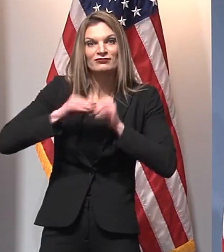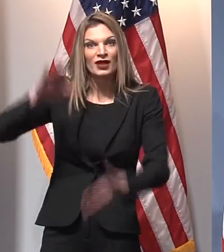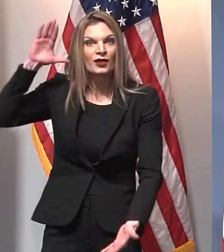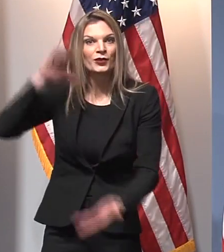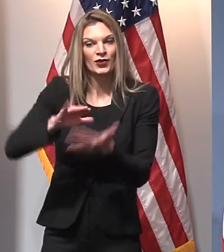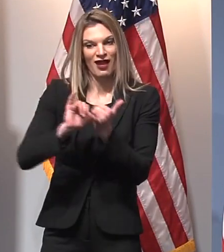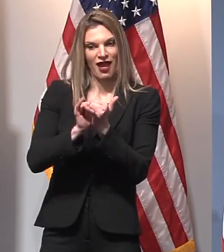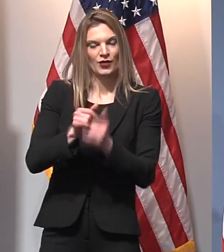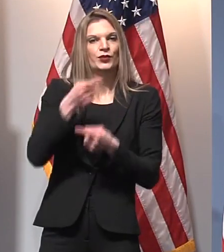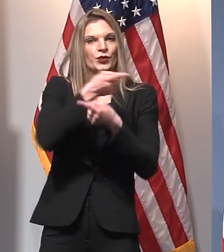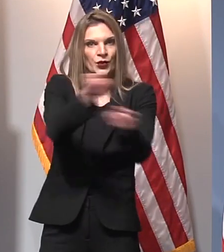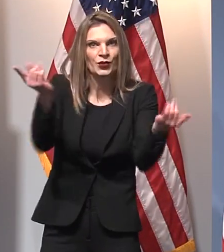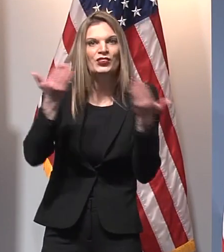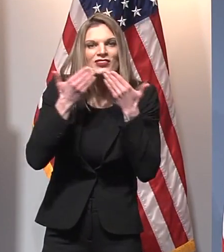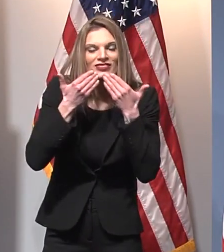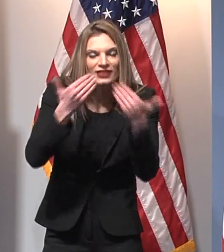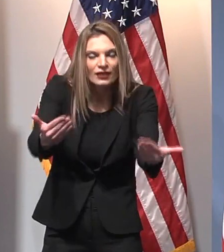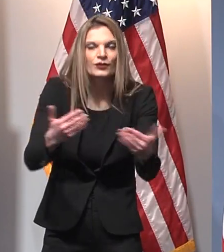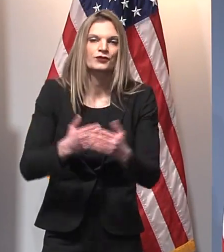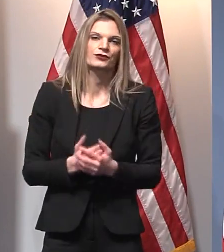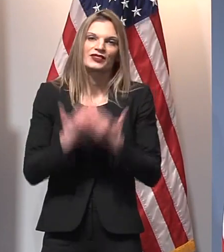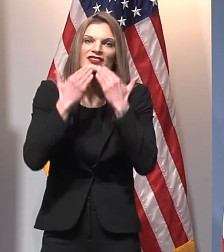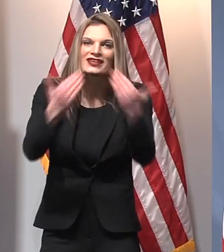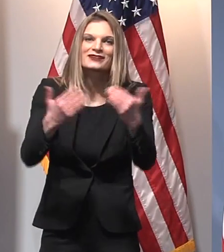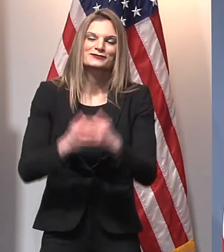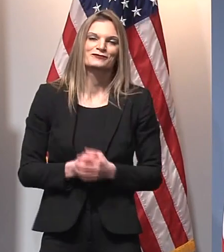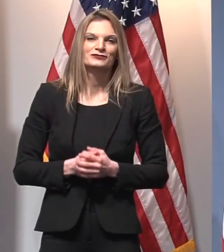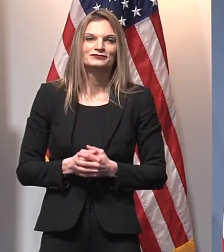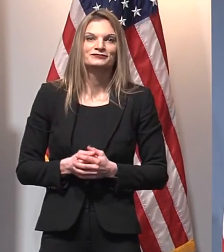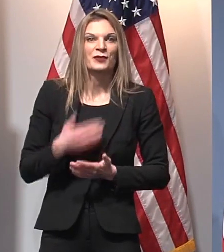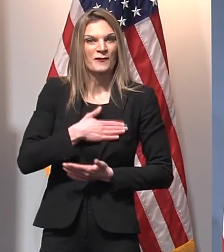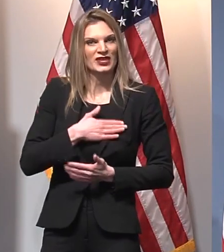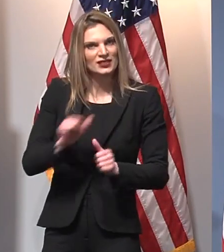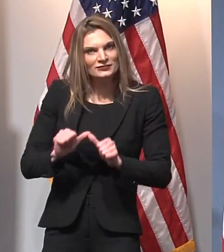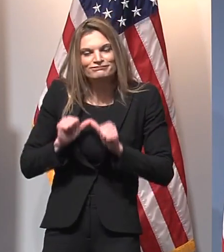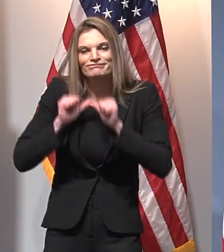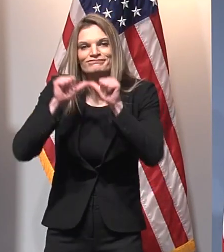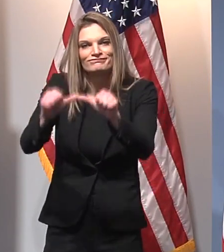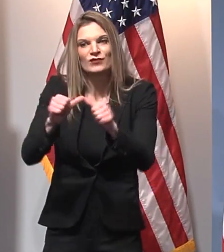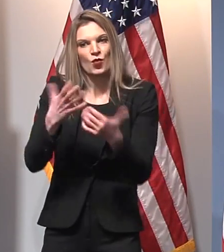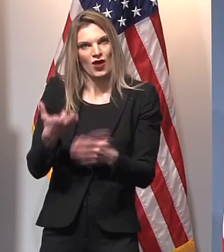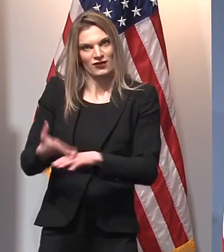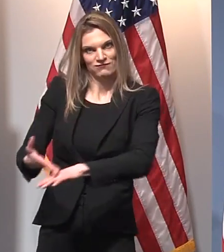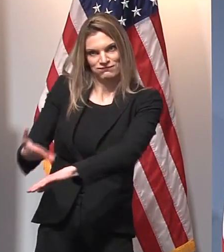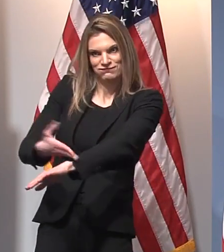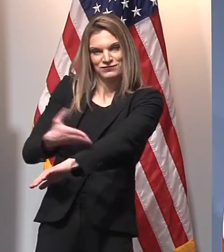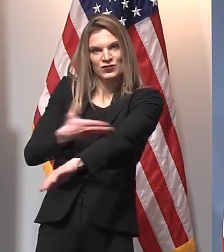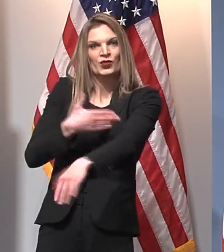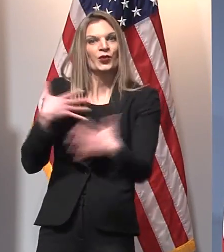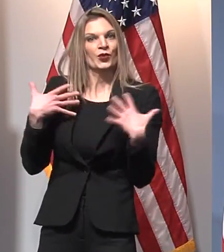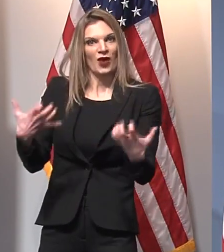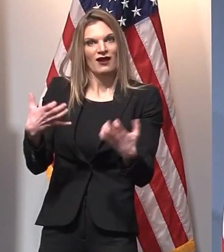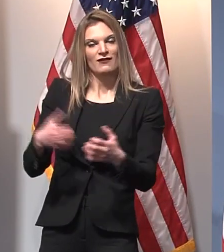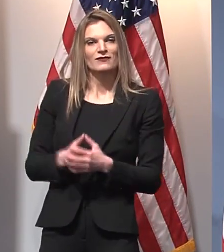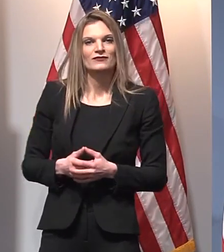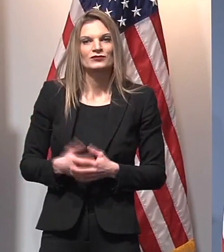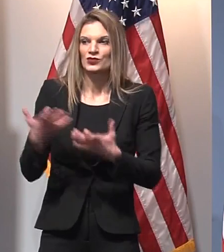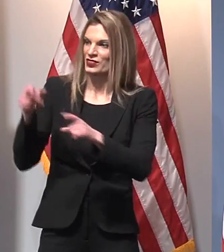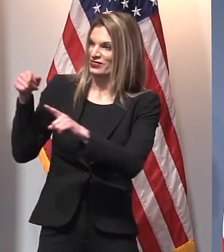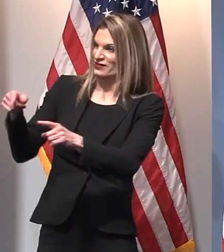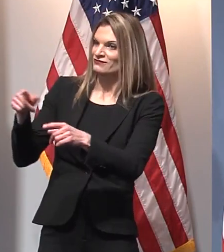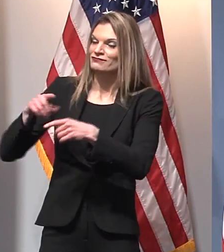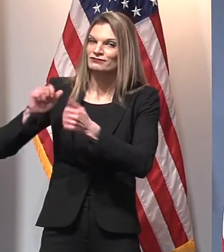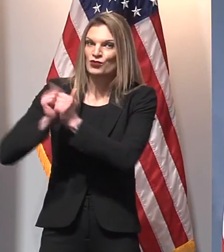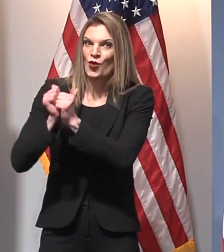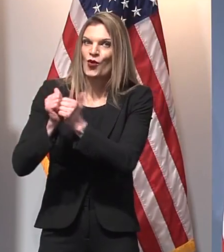easy, and we thank you. And so we are counting on everyone to help make this work. So we won't eventually have to take steps